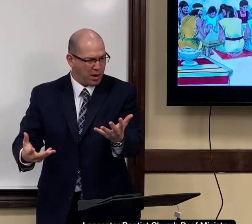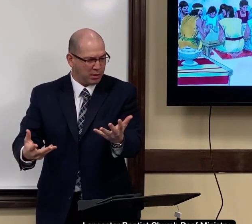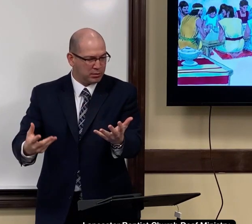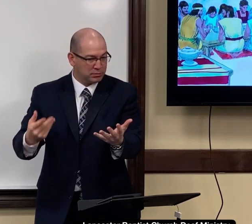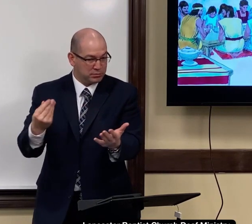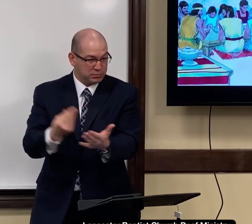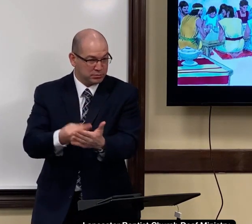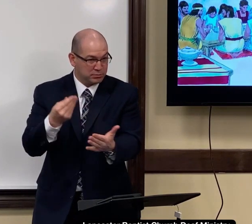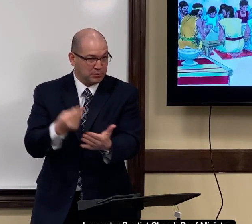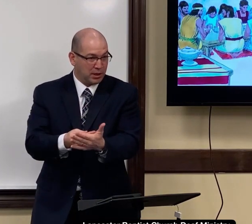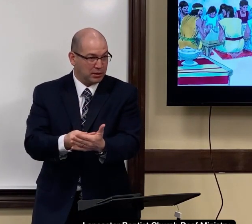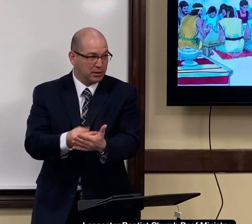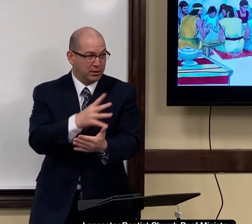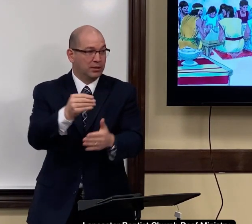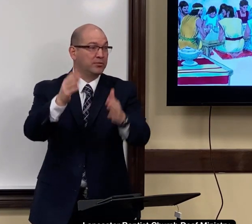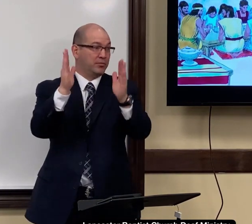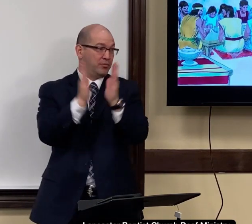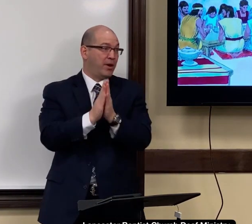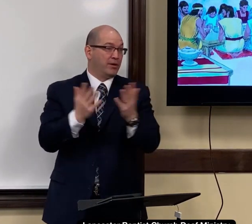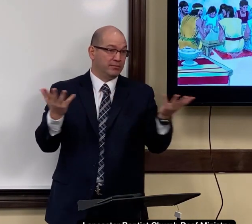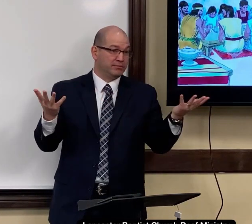Support them with what? With money, yes. And prayer.